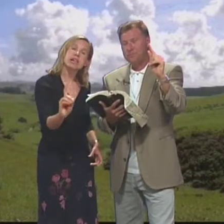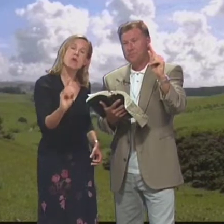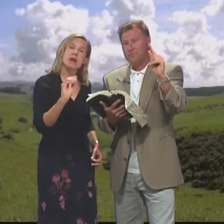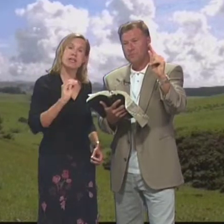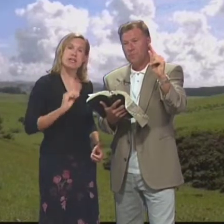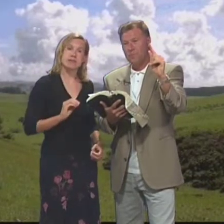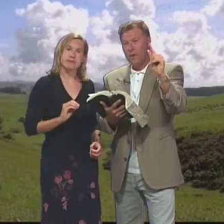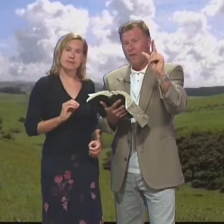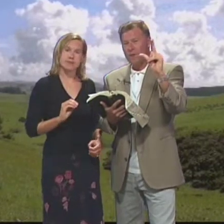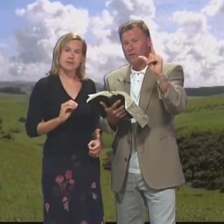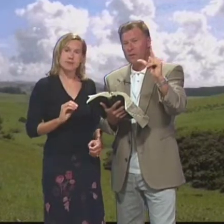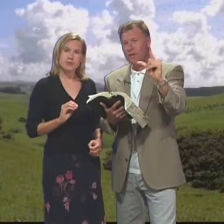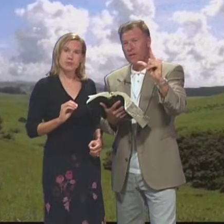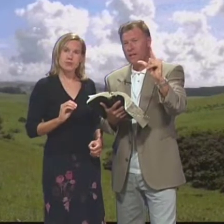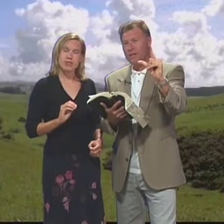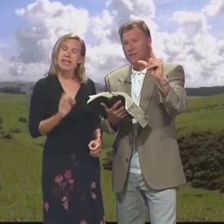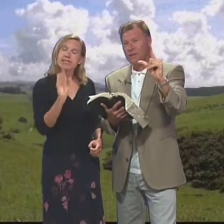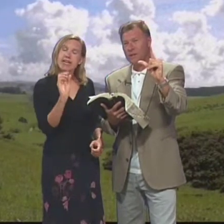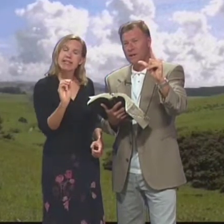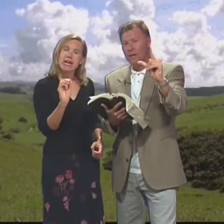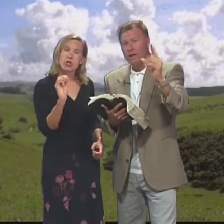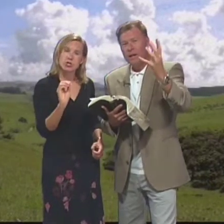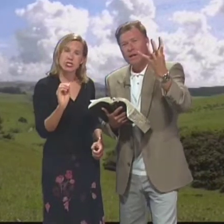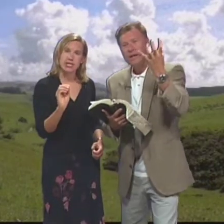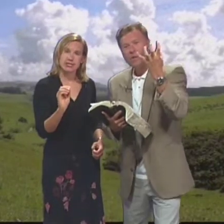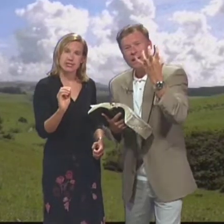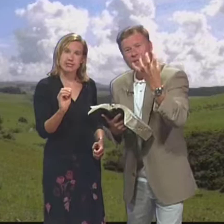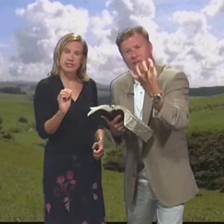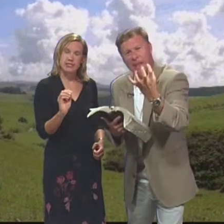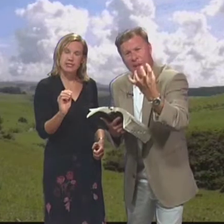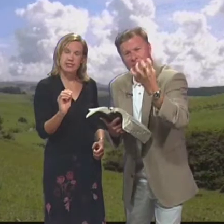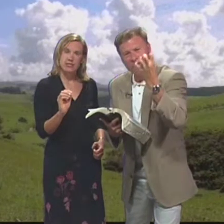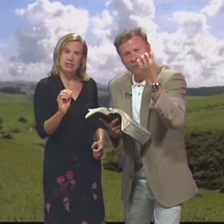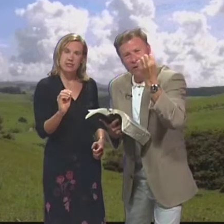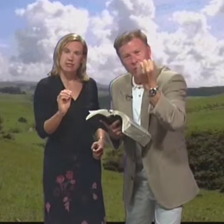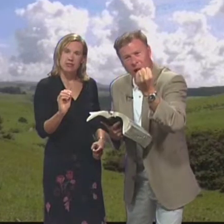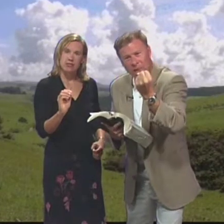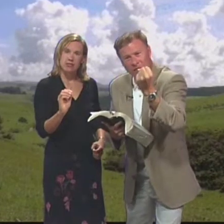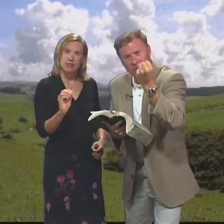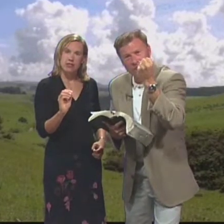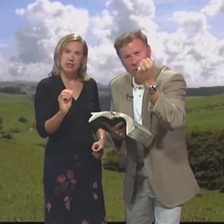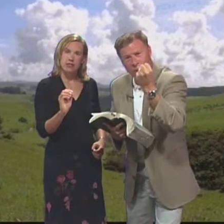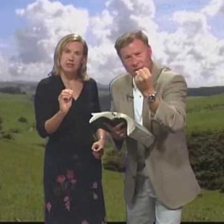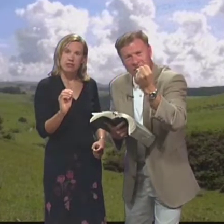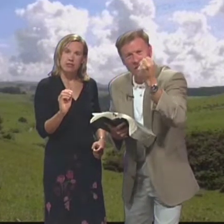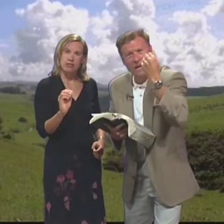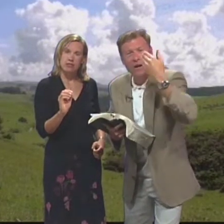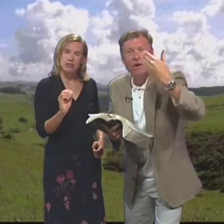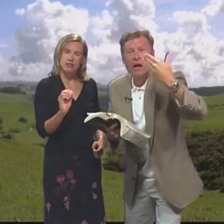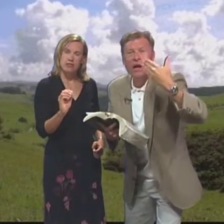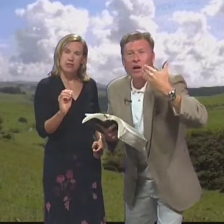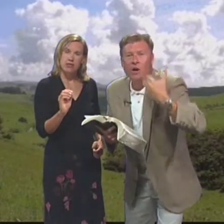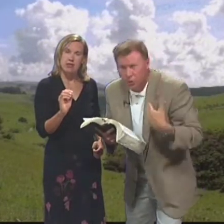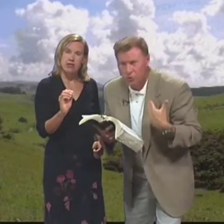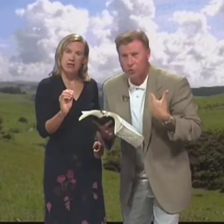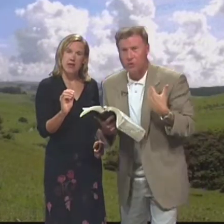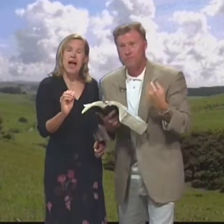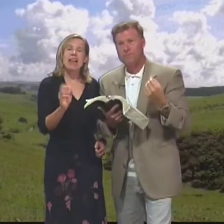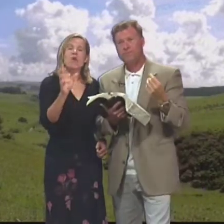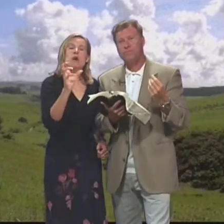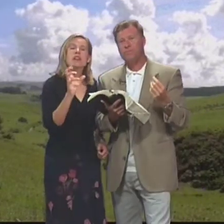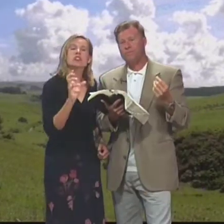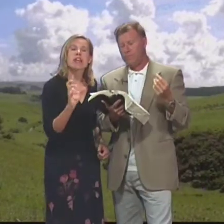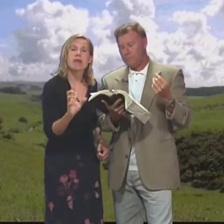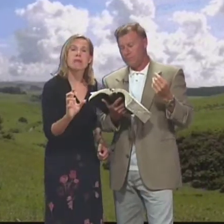discernir algo aquí There are certain things Que hay ciertas cosas That we adapt to And grab onto So quickly Because they're Cultural